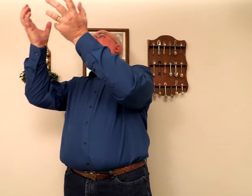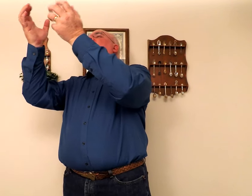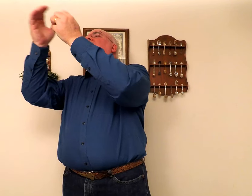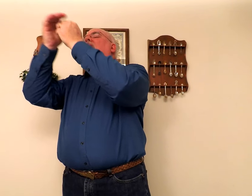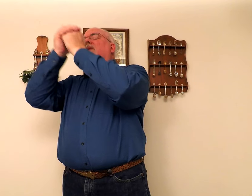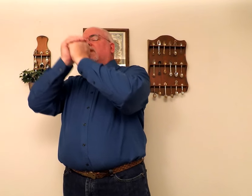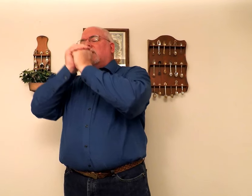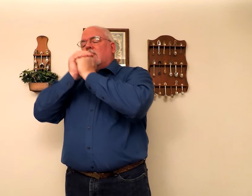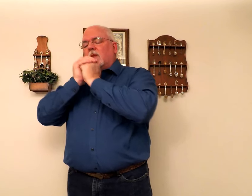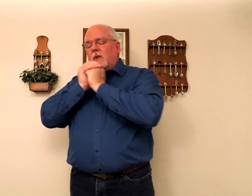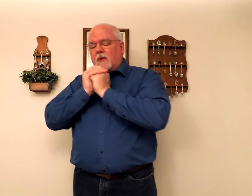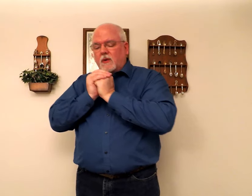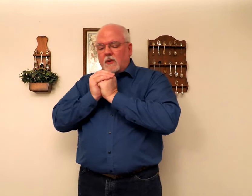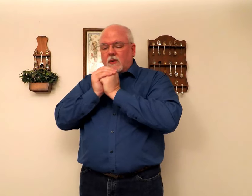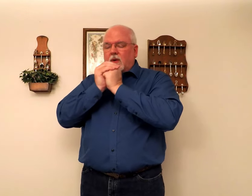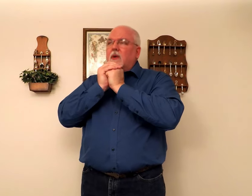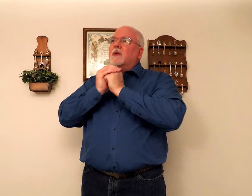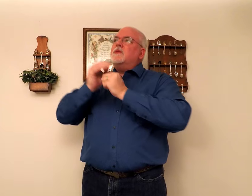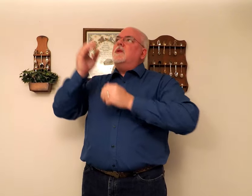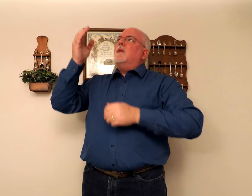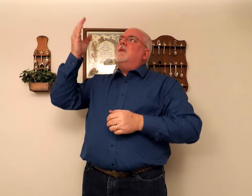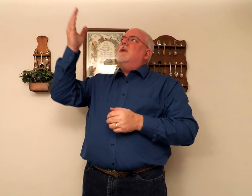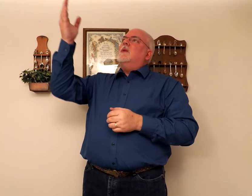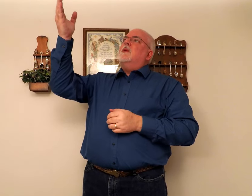to worship you.